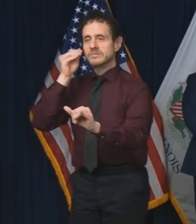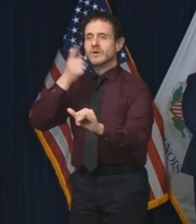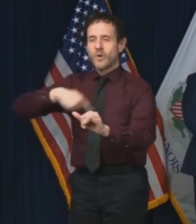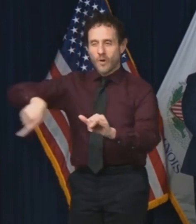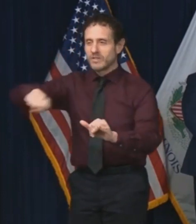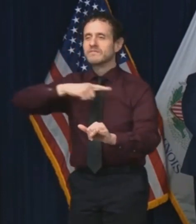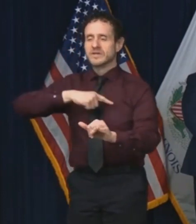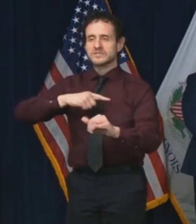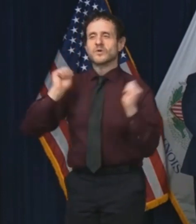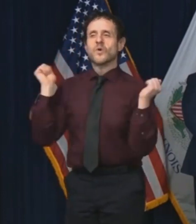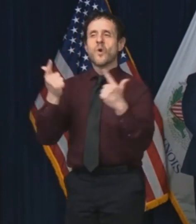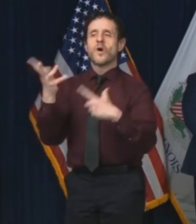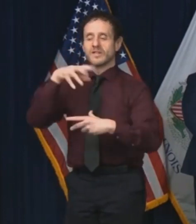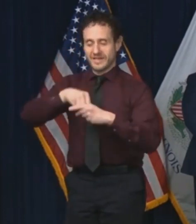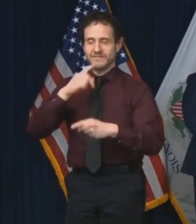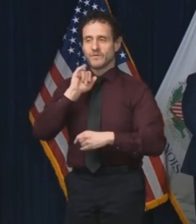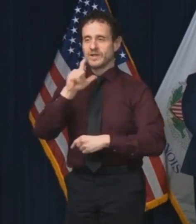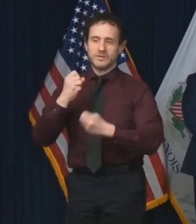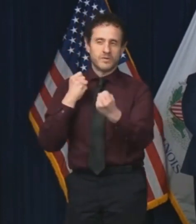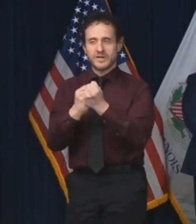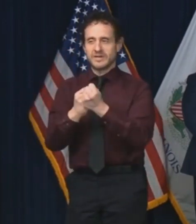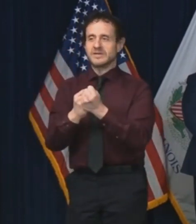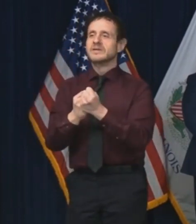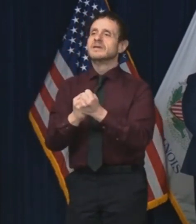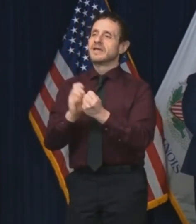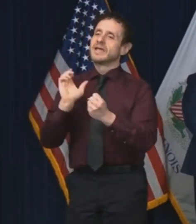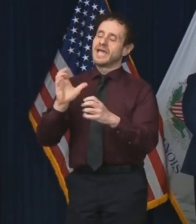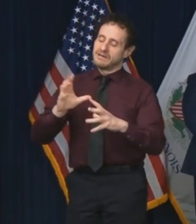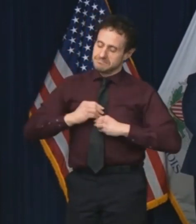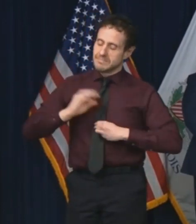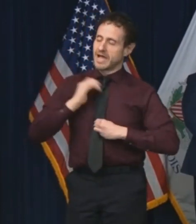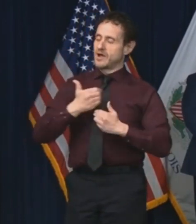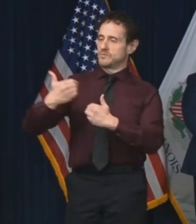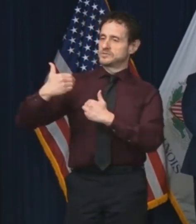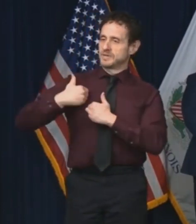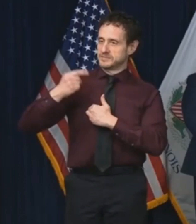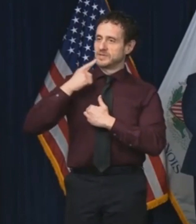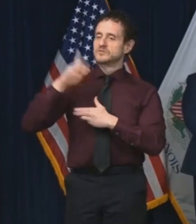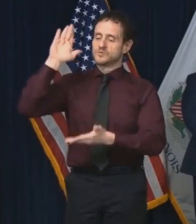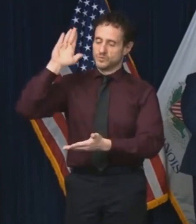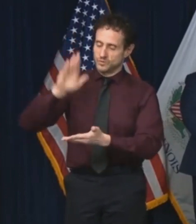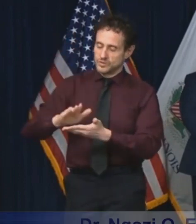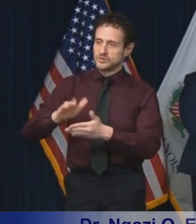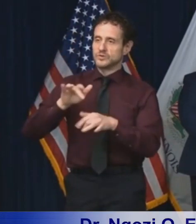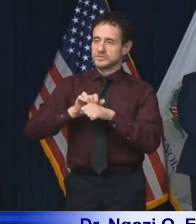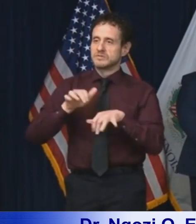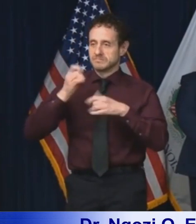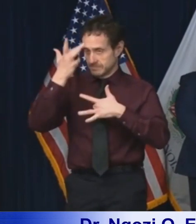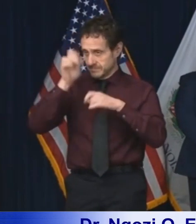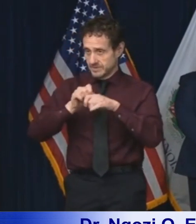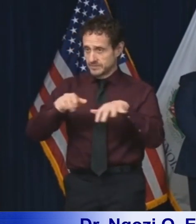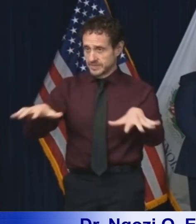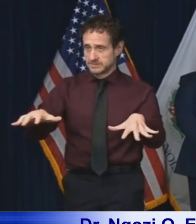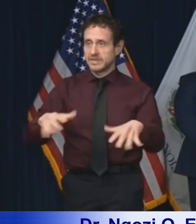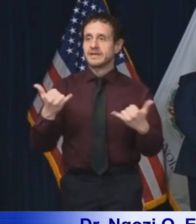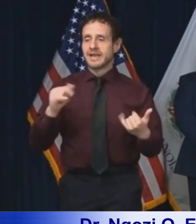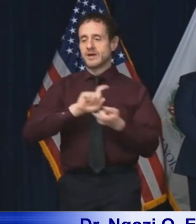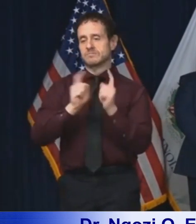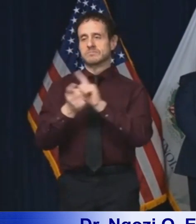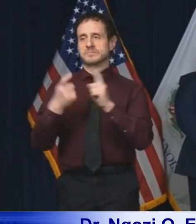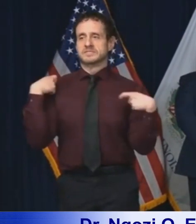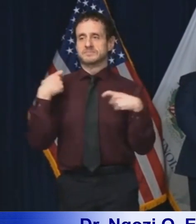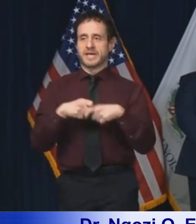and do our part to end this pandemic. And now a brief summary in Spanish. Good afternoon. afternoon.